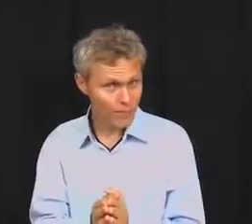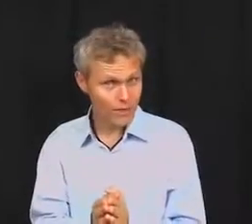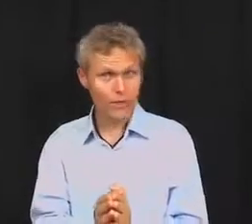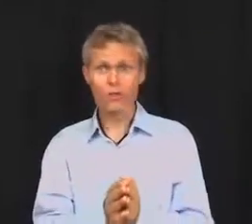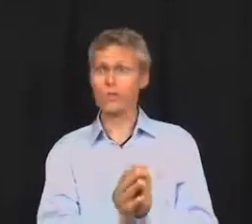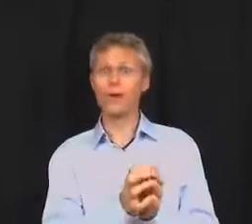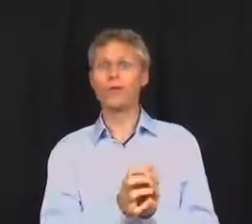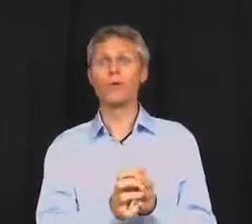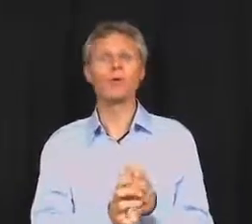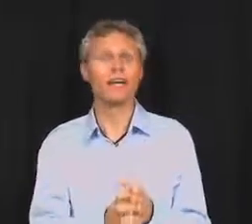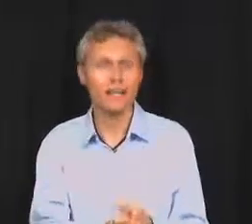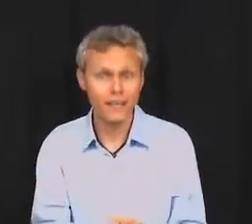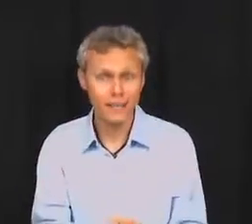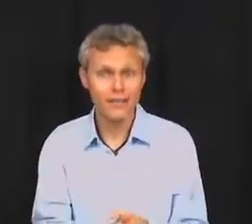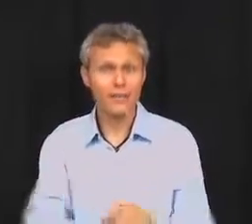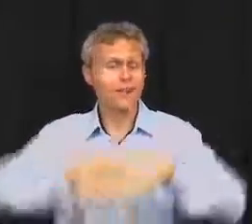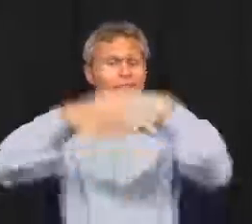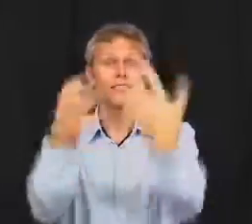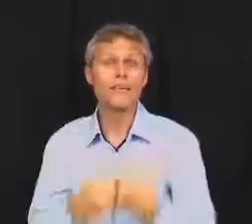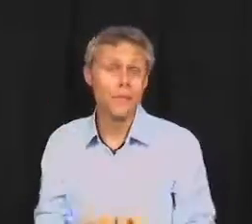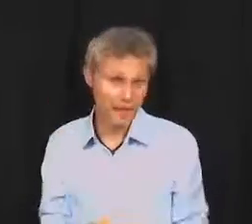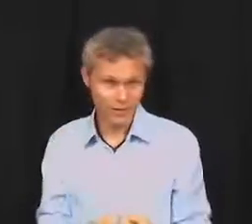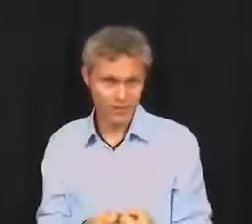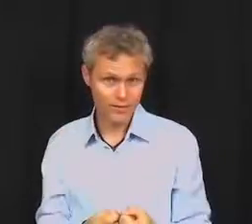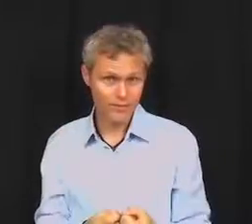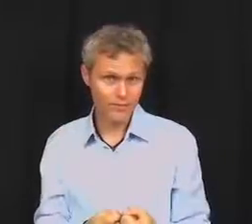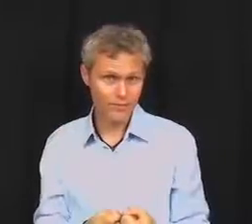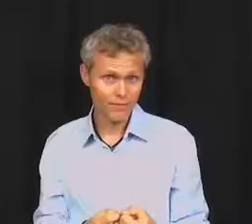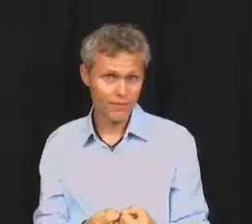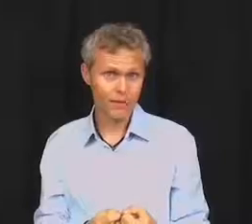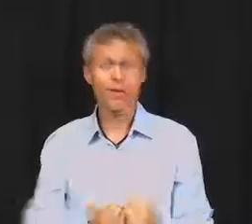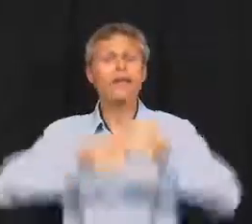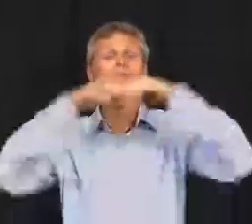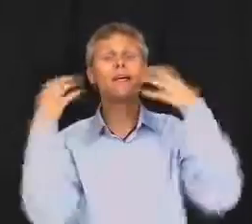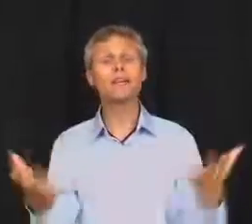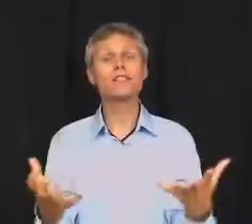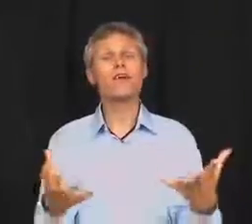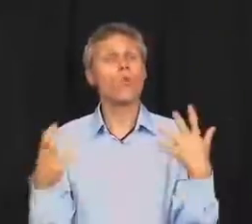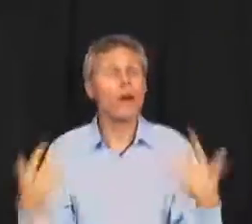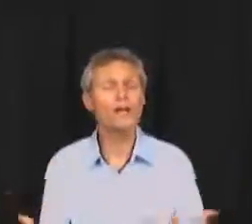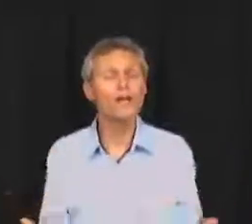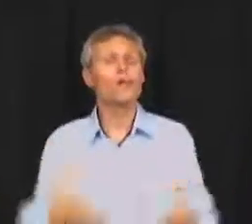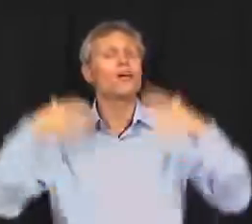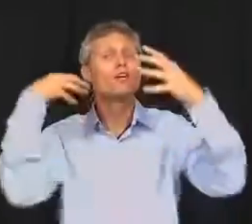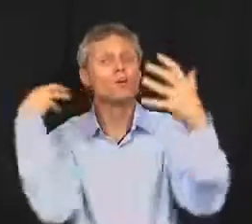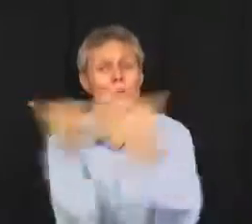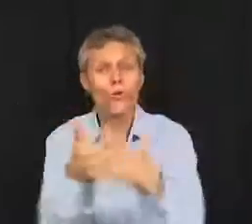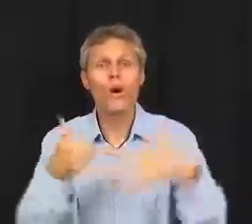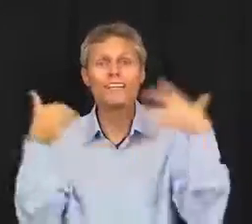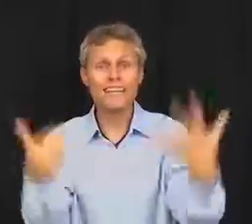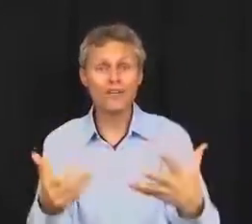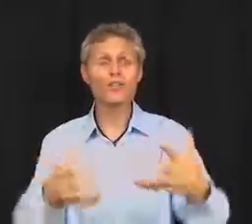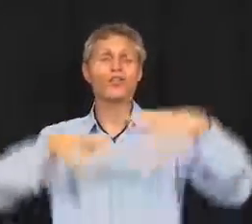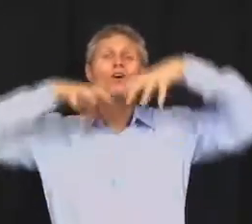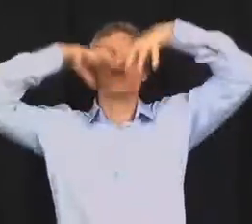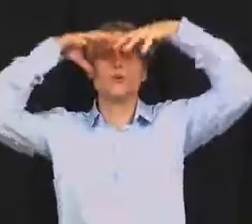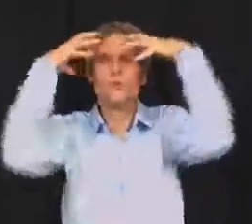You probably wouldn't be getting these emails. Right? Because why do you do it? You, you want the energy. You